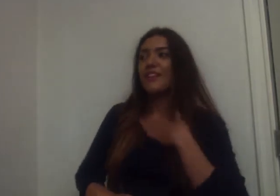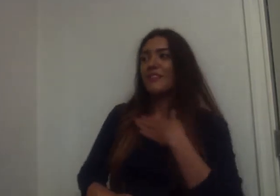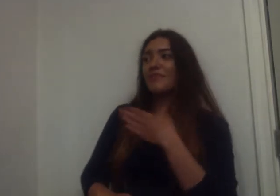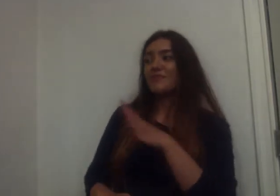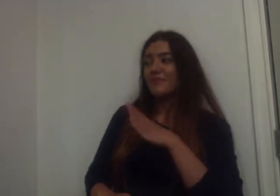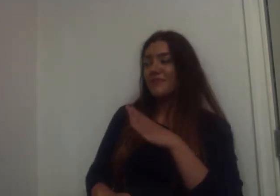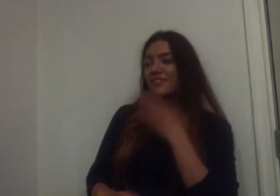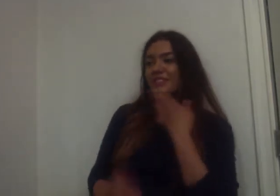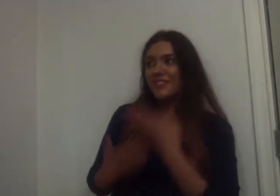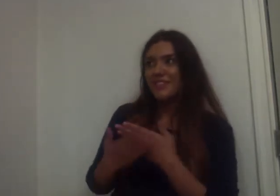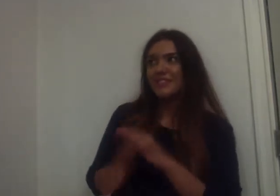I love you,